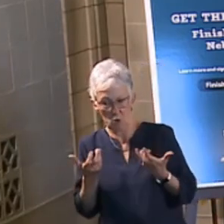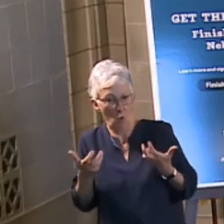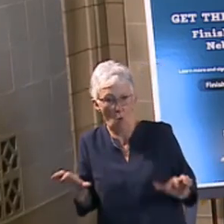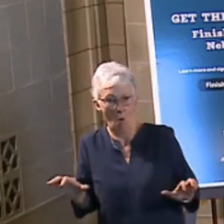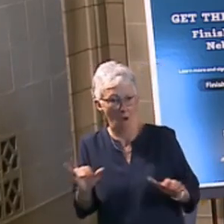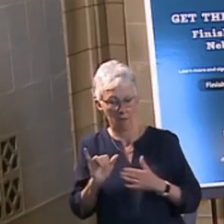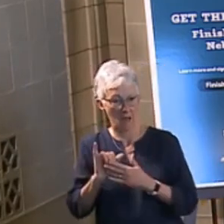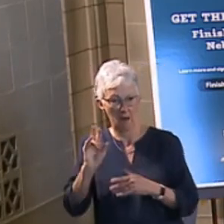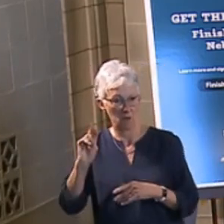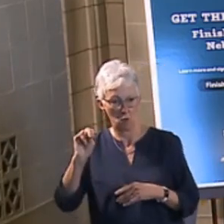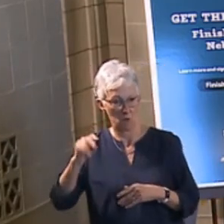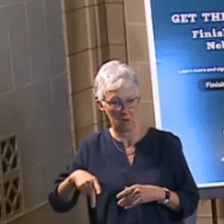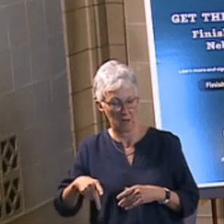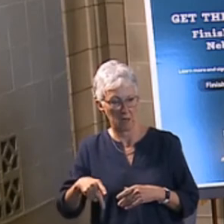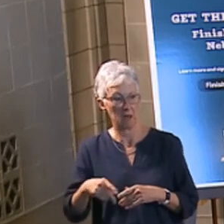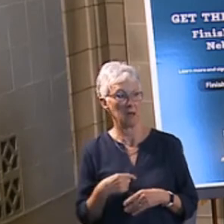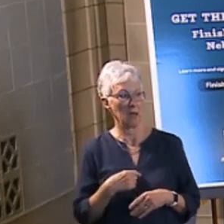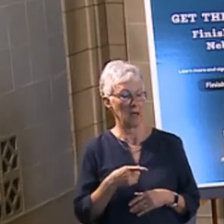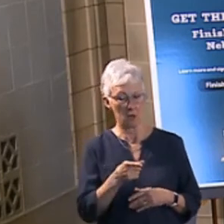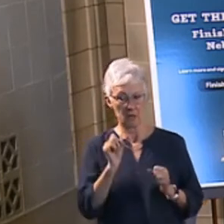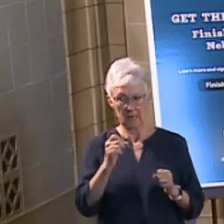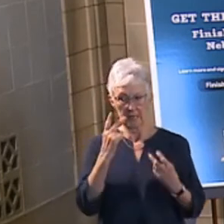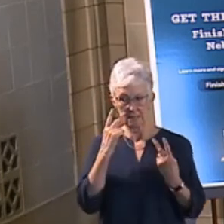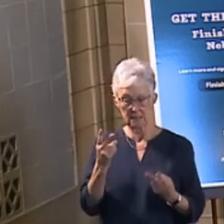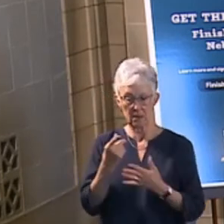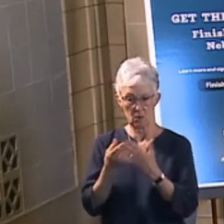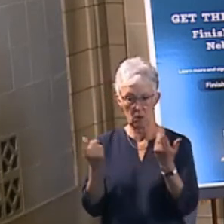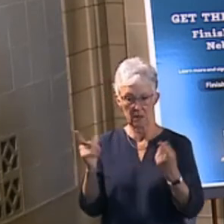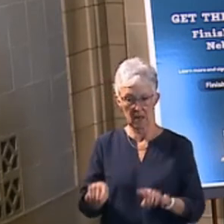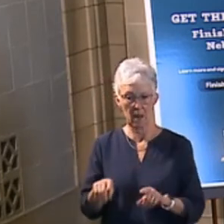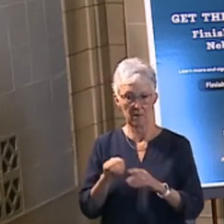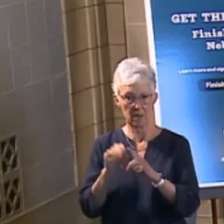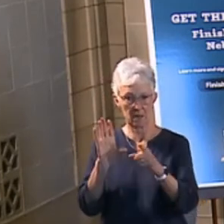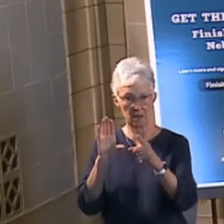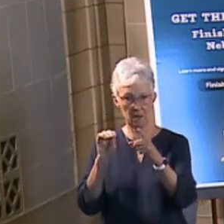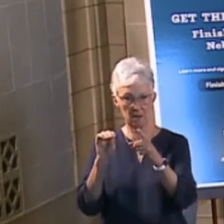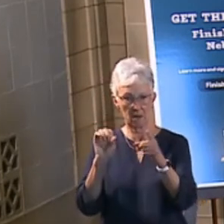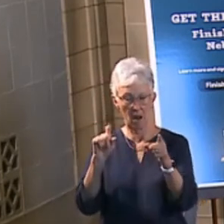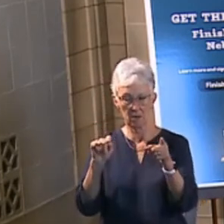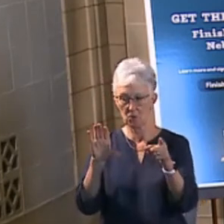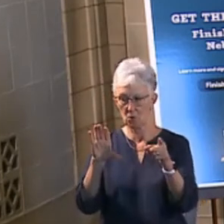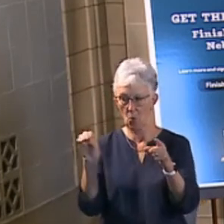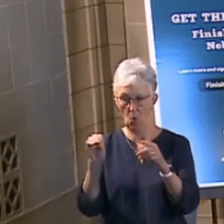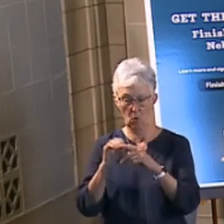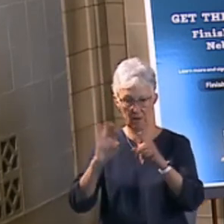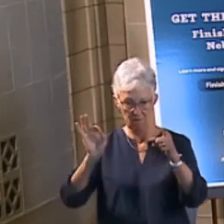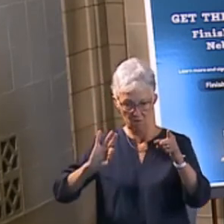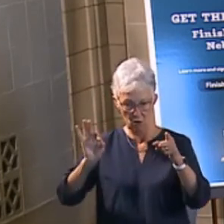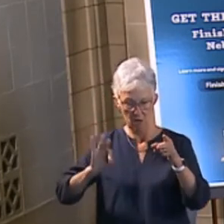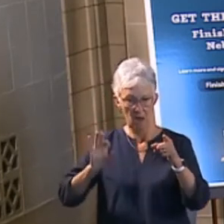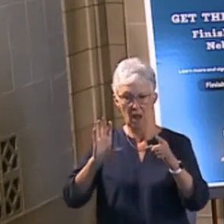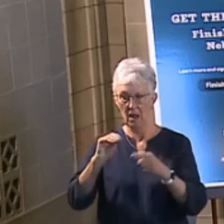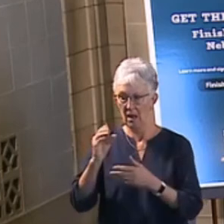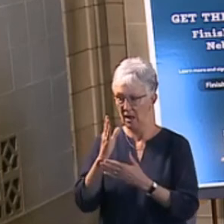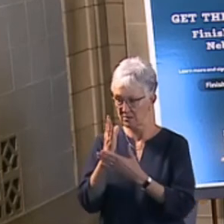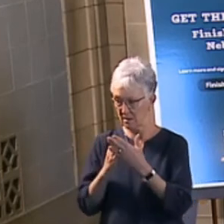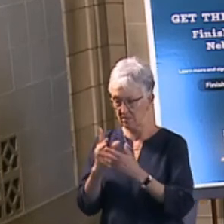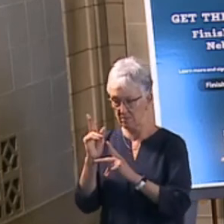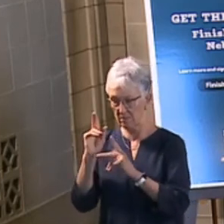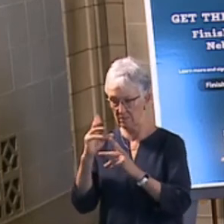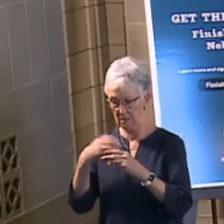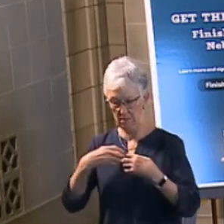facility from Lincoln Premium Poultry and Costco in Fremont, that there were concerns from people, but really those concerns have not